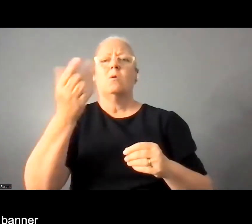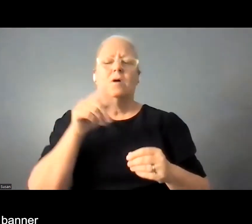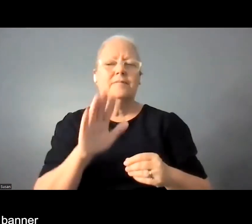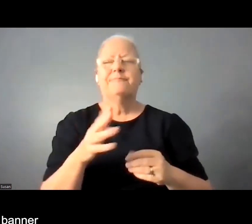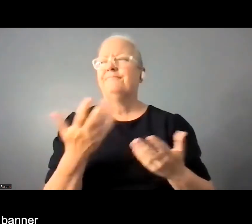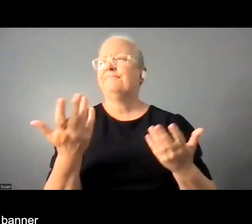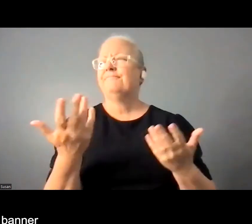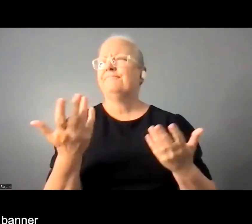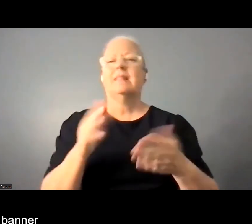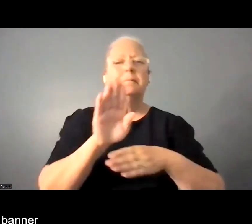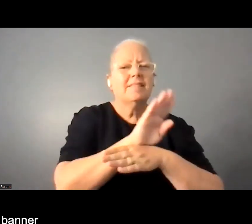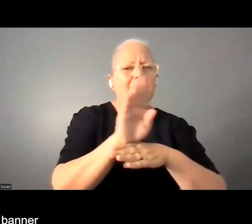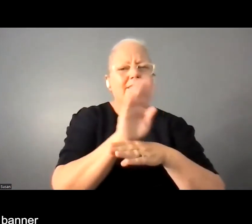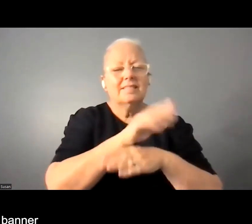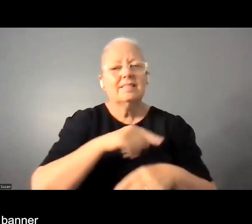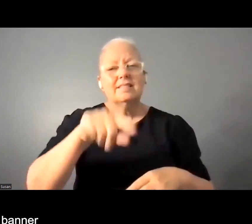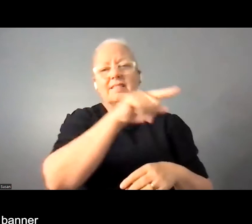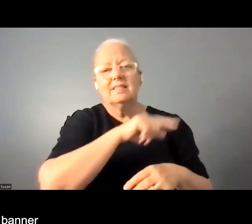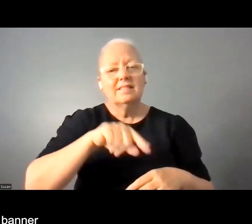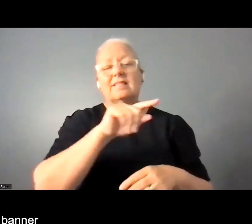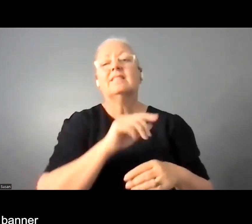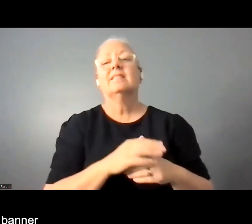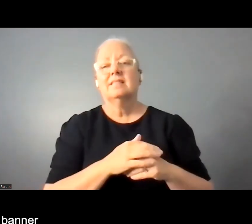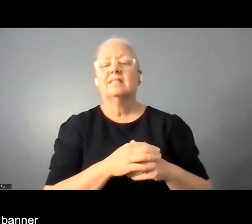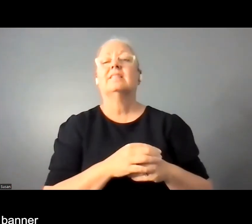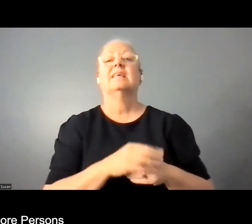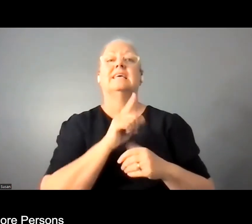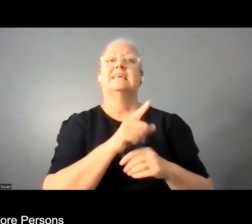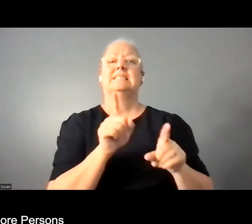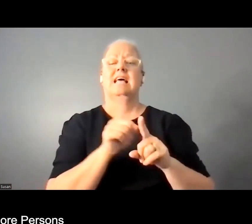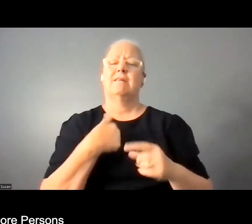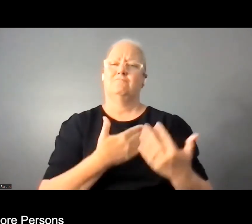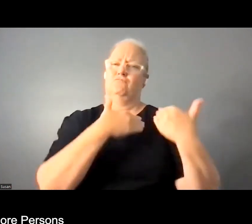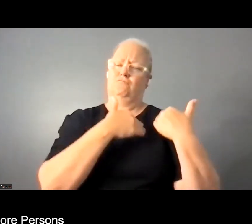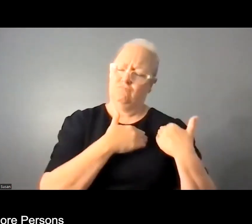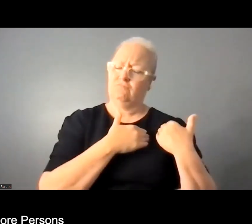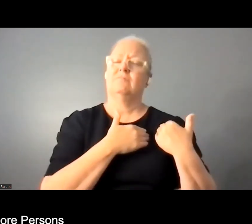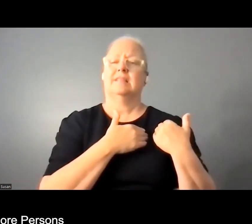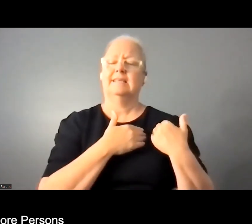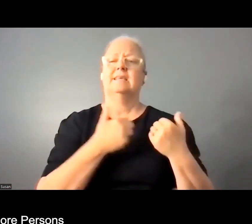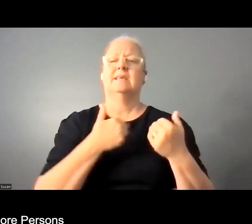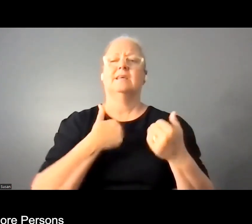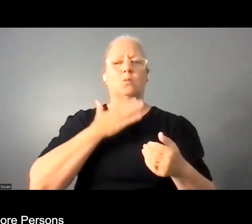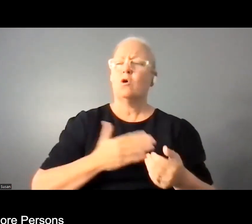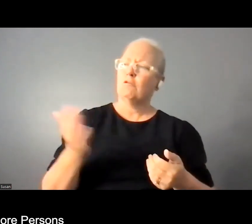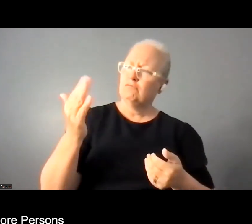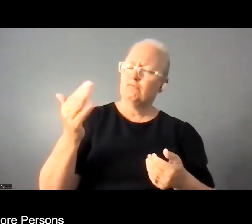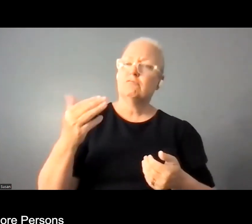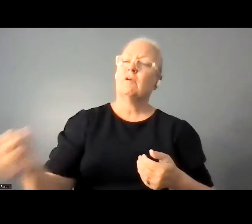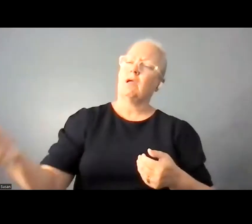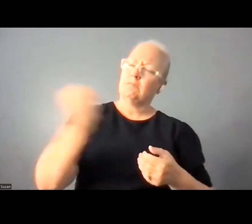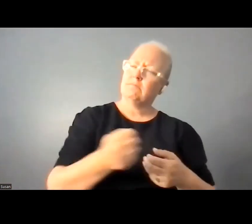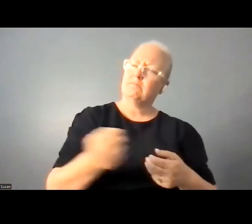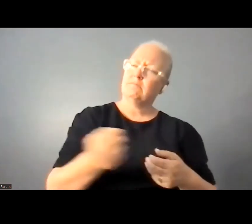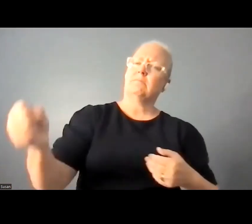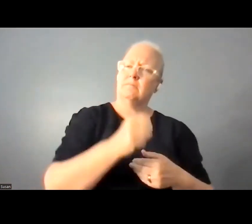uh under the banner of corporate social responsibility cs are looking at hiring more persons with disabilities